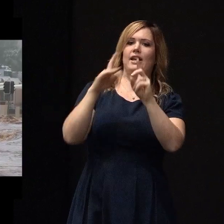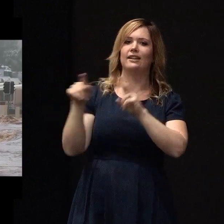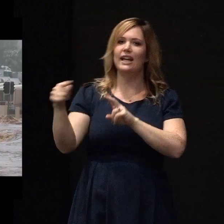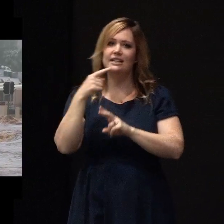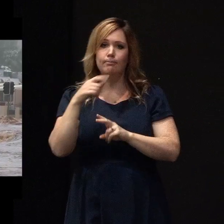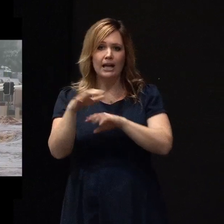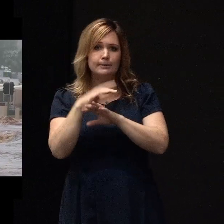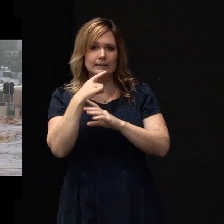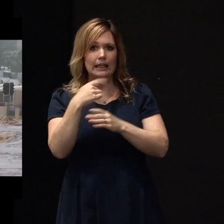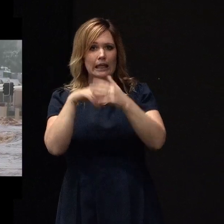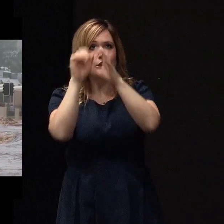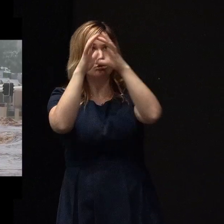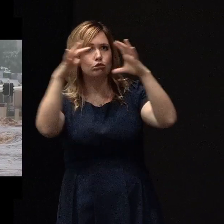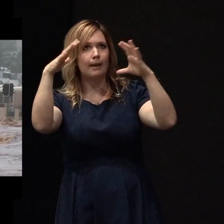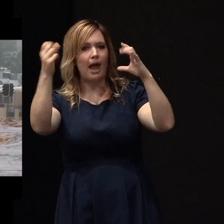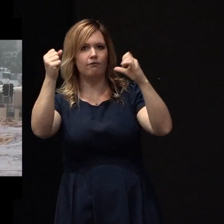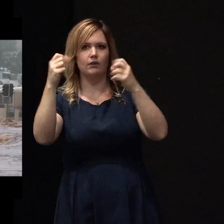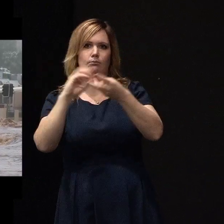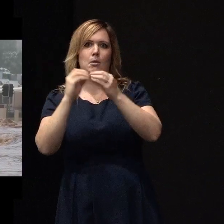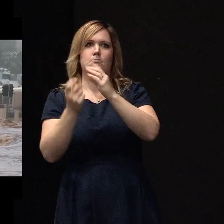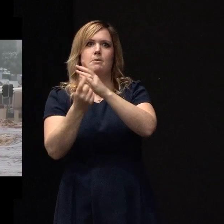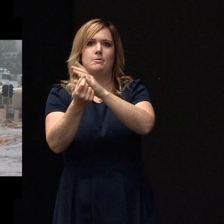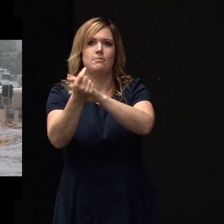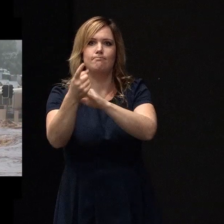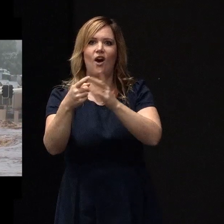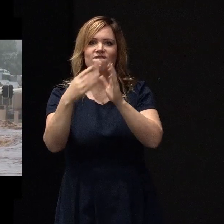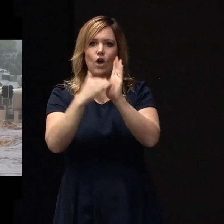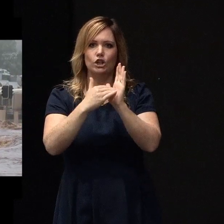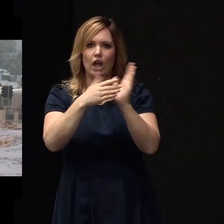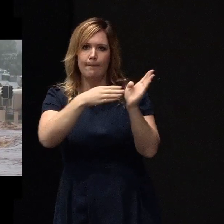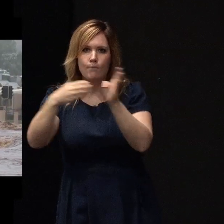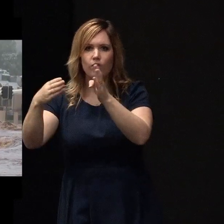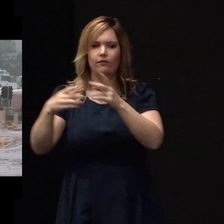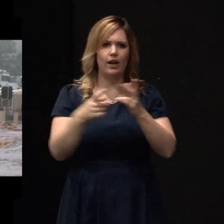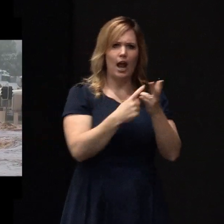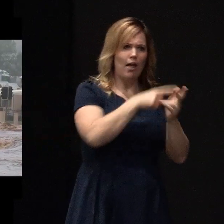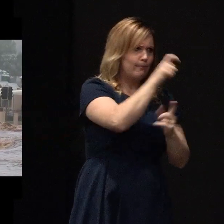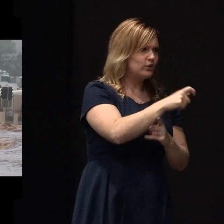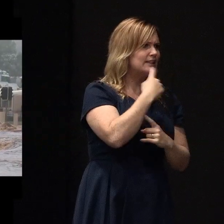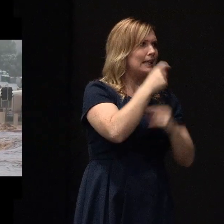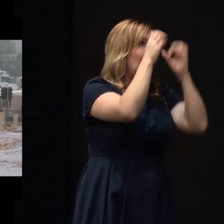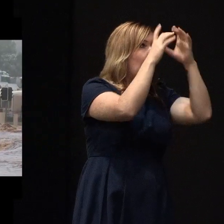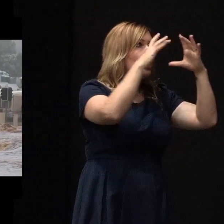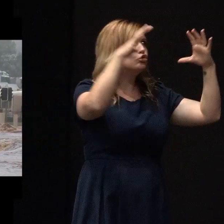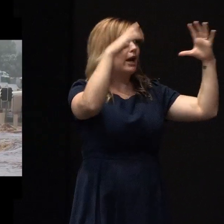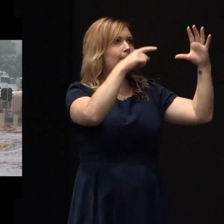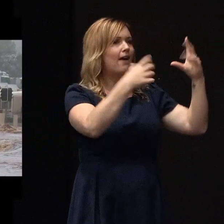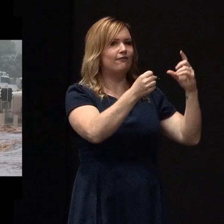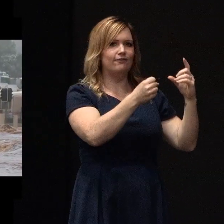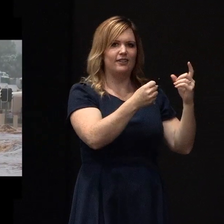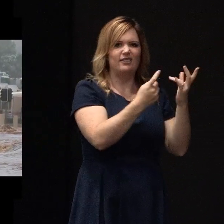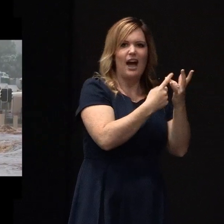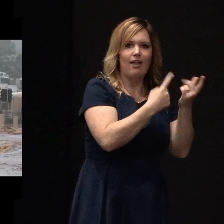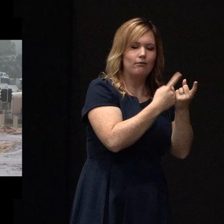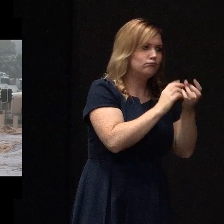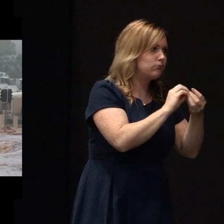And then there was another man up the road that said he's trying to move the pool table in his sleep. But unless you're out there speaking to people